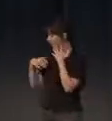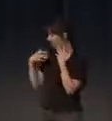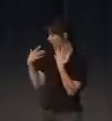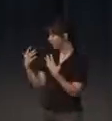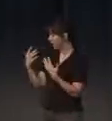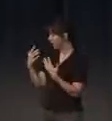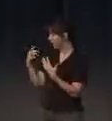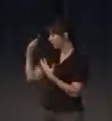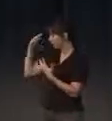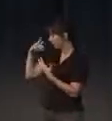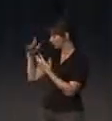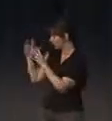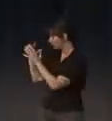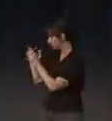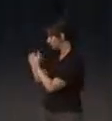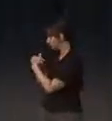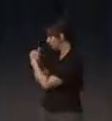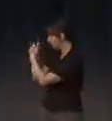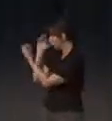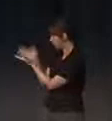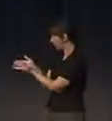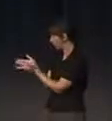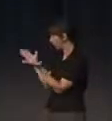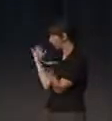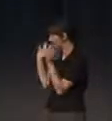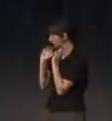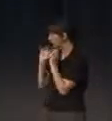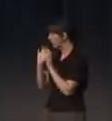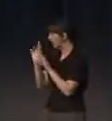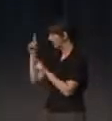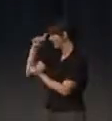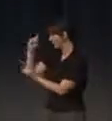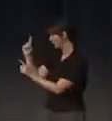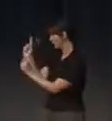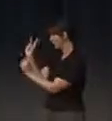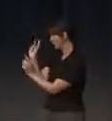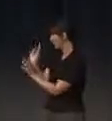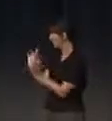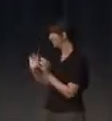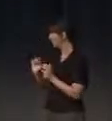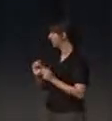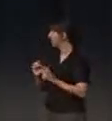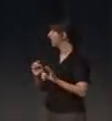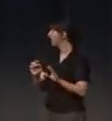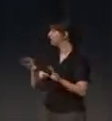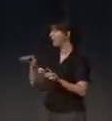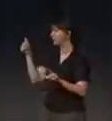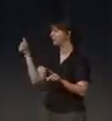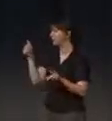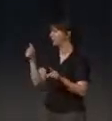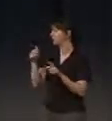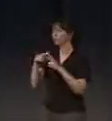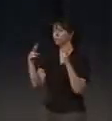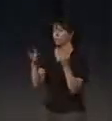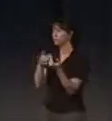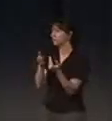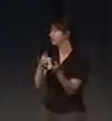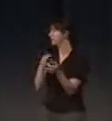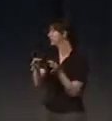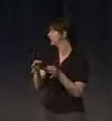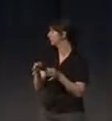stopping over, but... Yeah, a little bit... I think it's too, too much... Well, the other thing is like very easy, you know, the explanation,